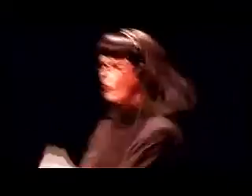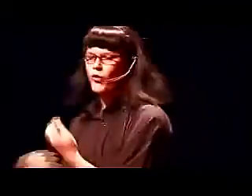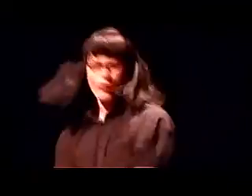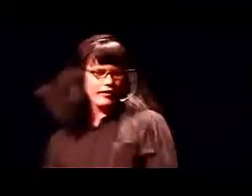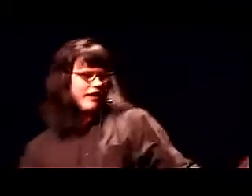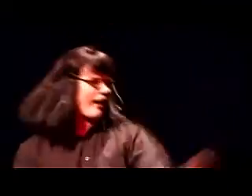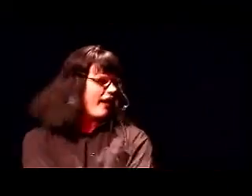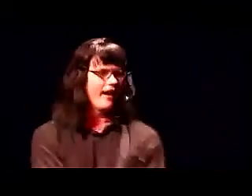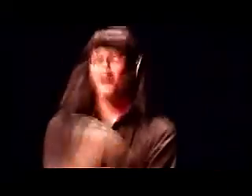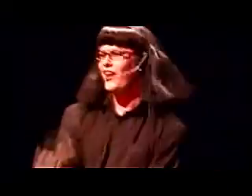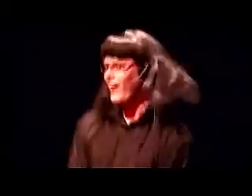Yeah,